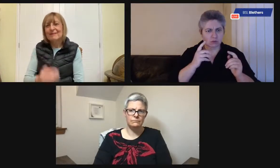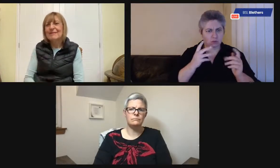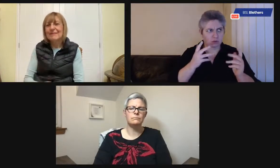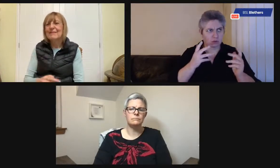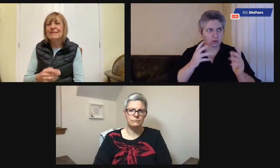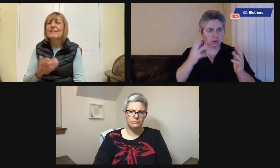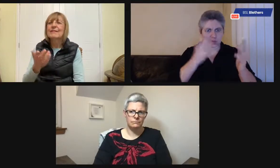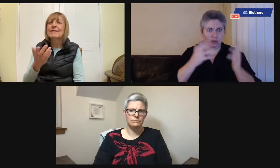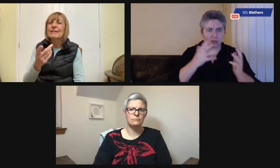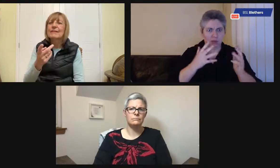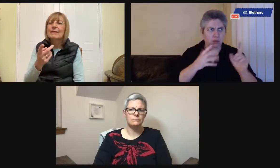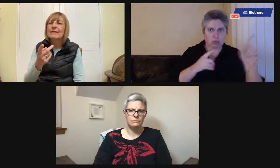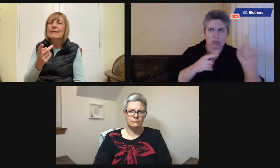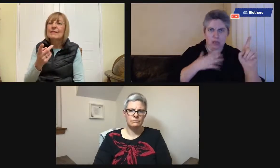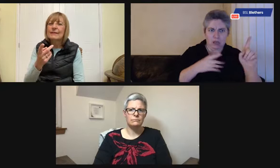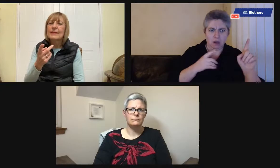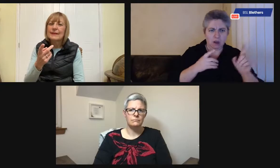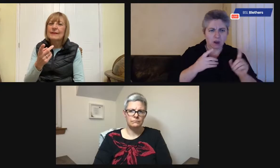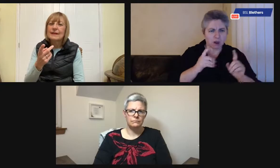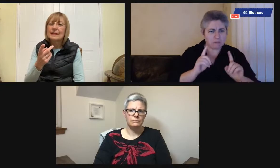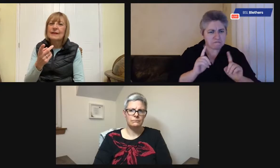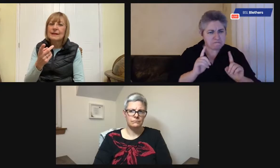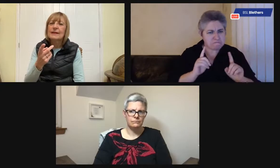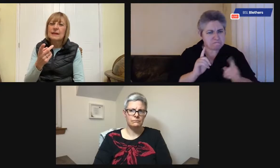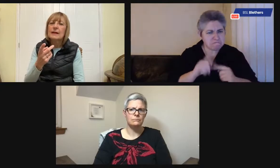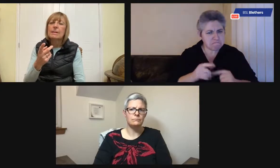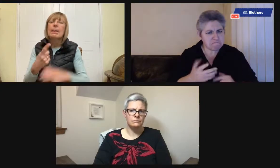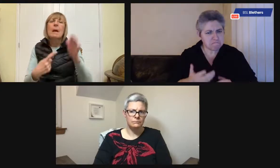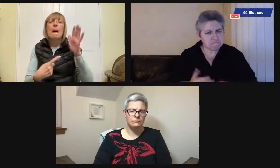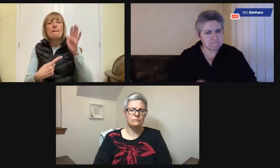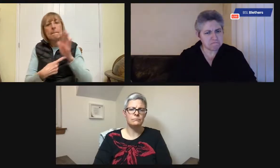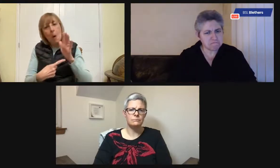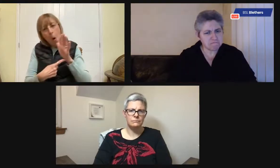today. And then they're offered something different. How confusing might that be?